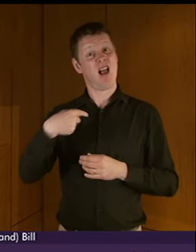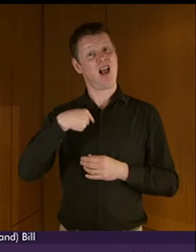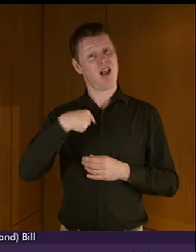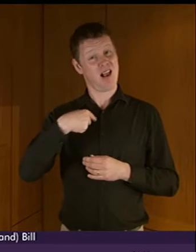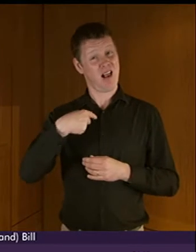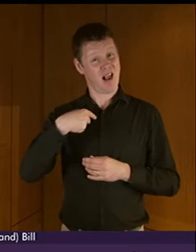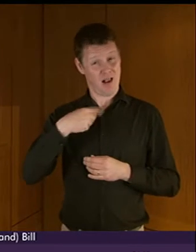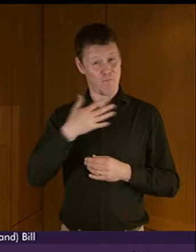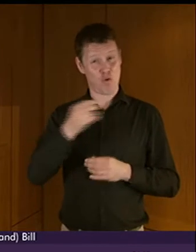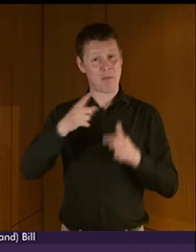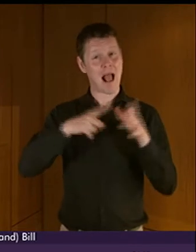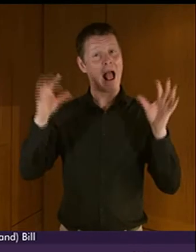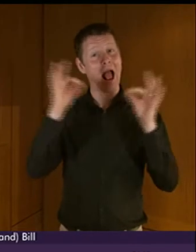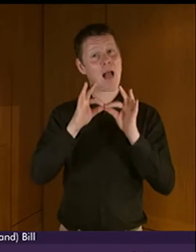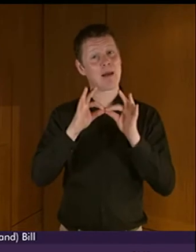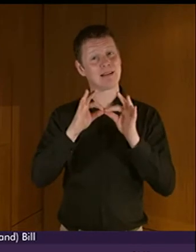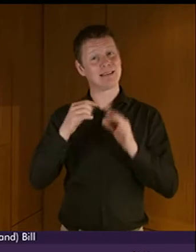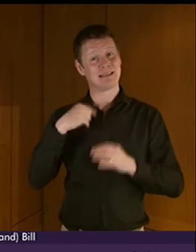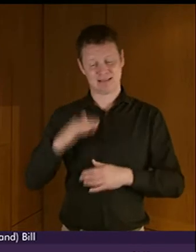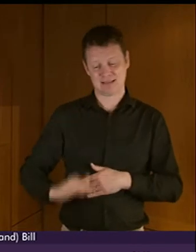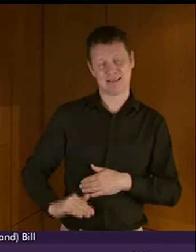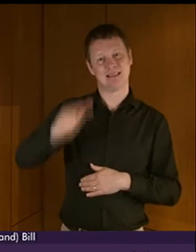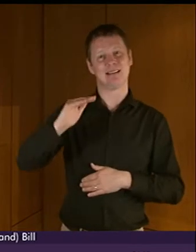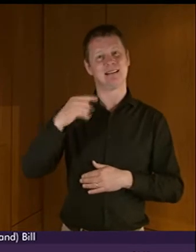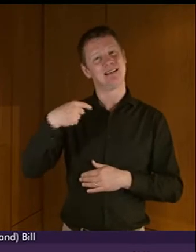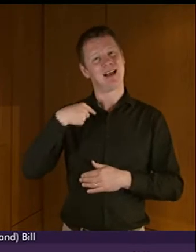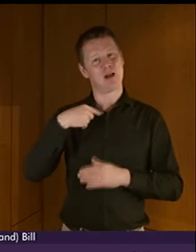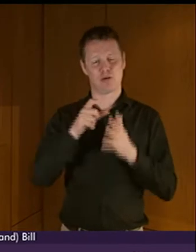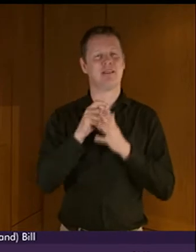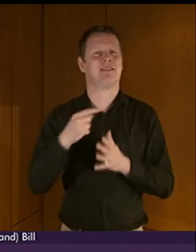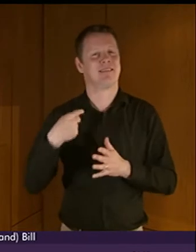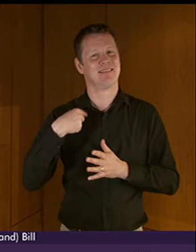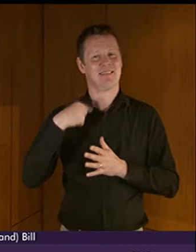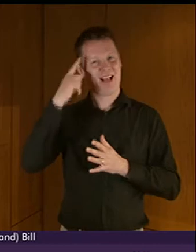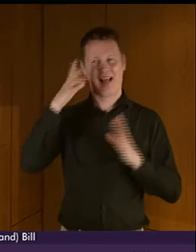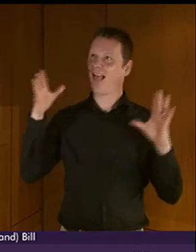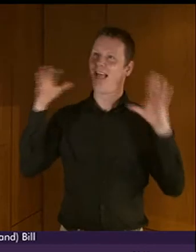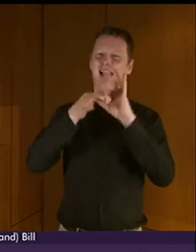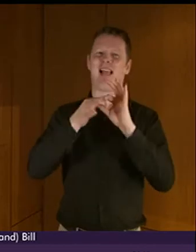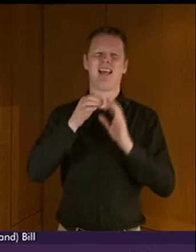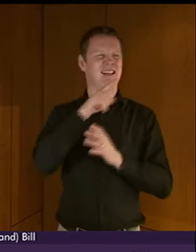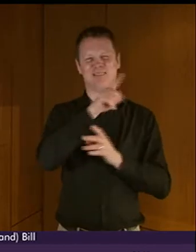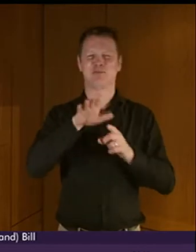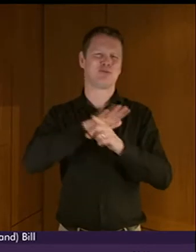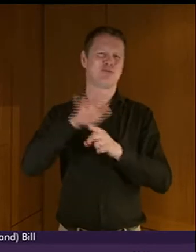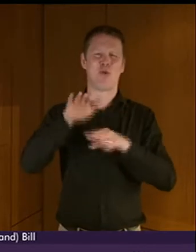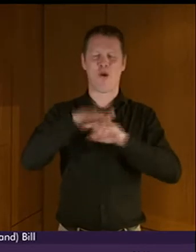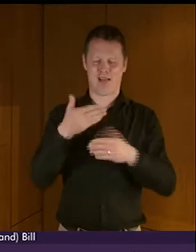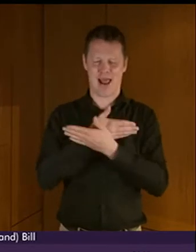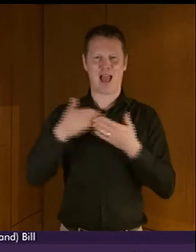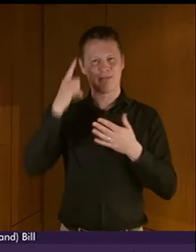my grammar was married to my grandfather. That was the problem I had with my aptitude of language.